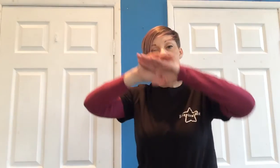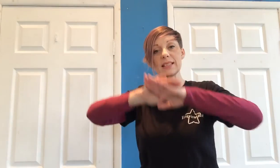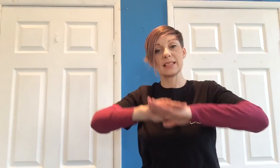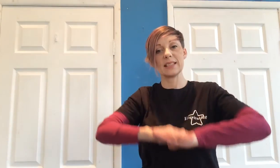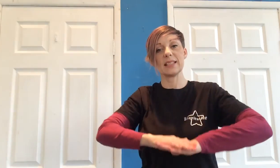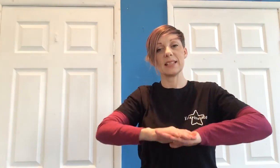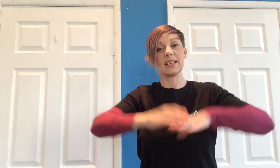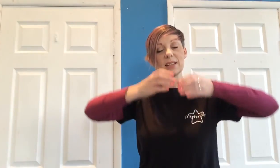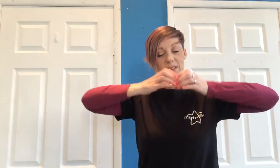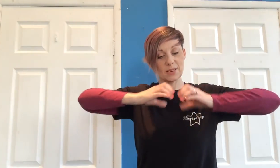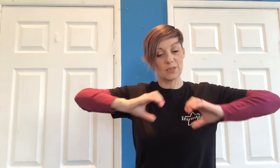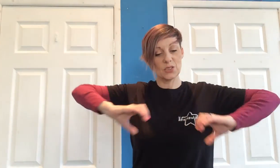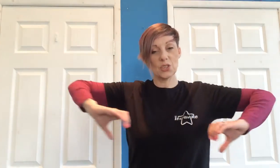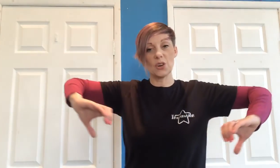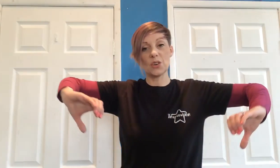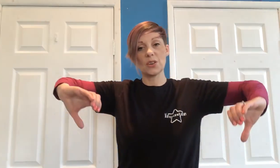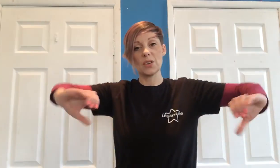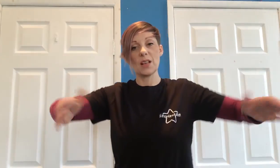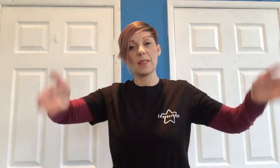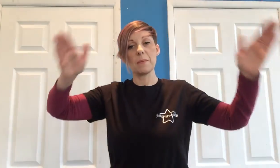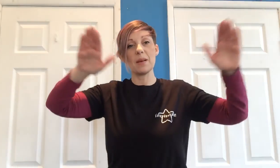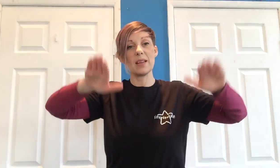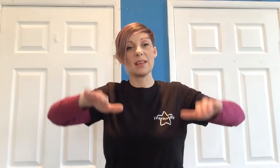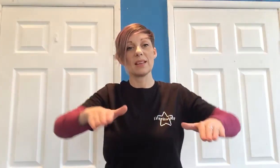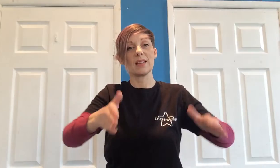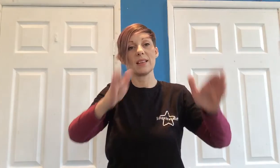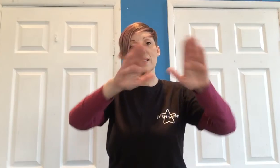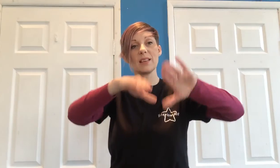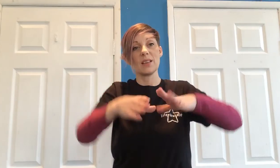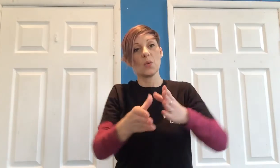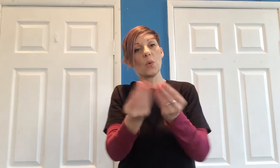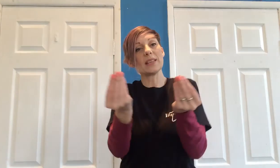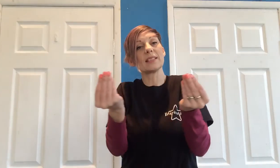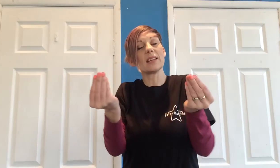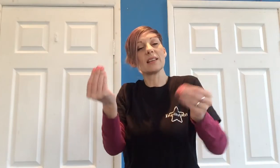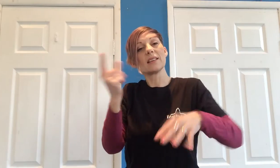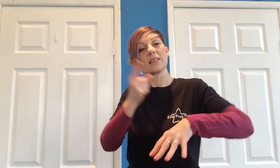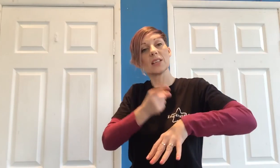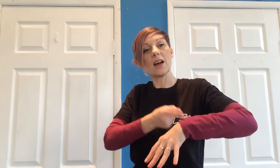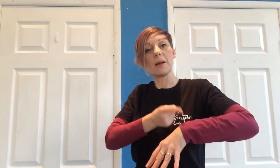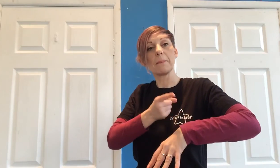Sitting on a dock of the bay Waging time